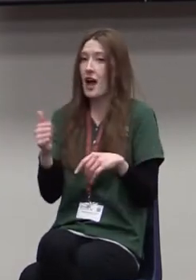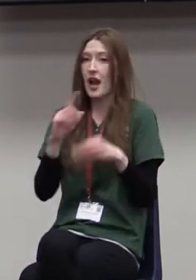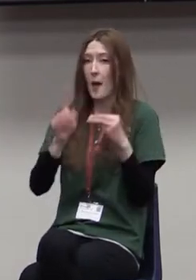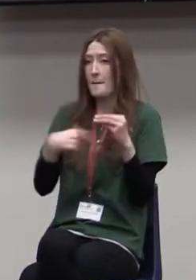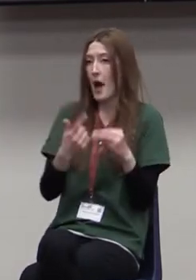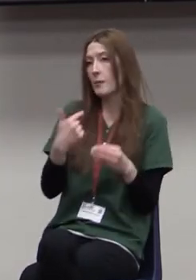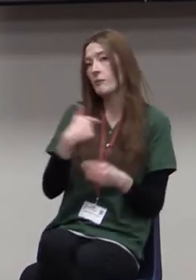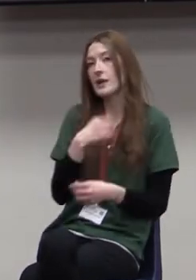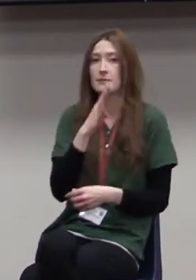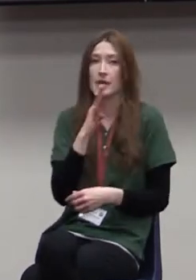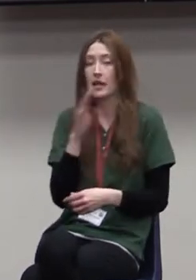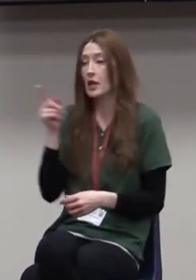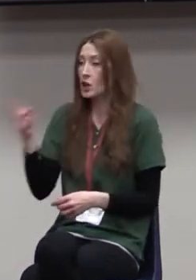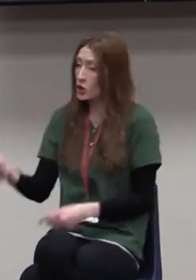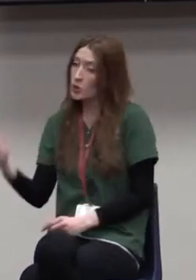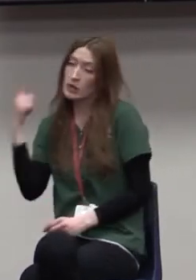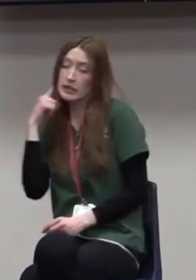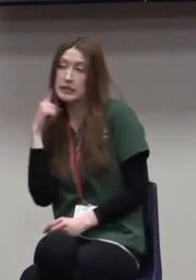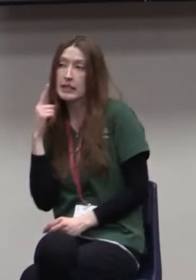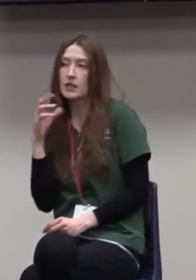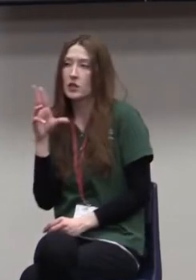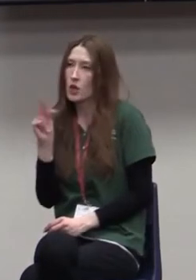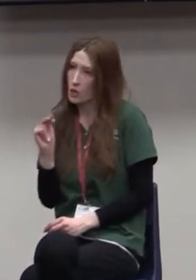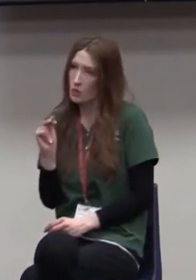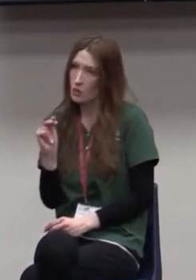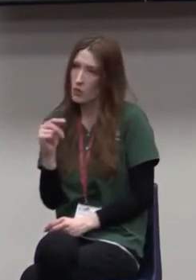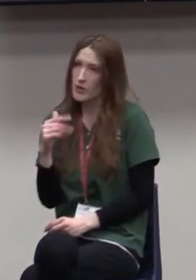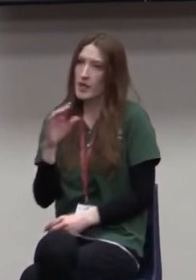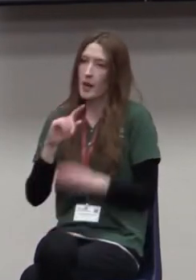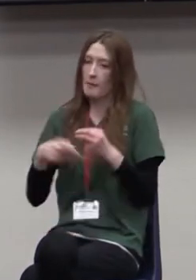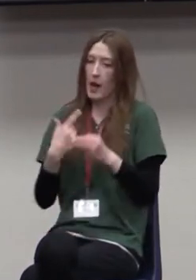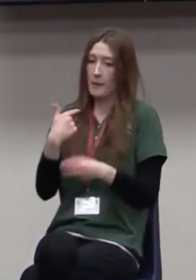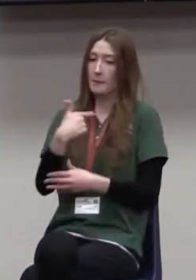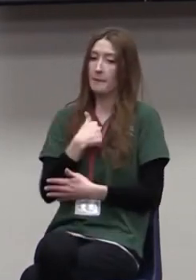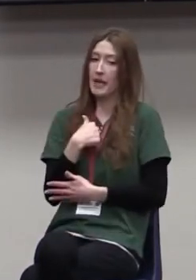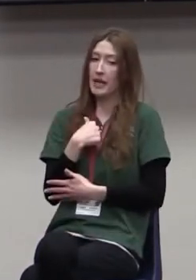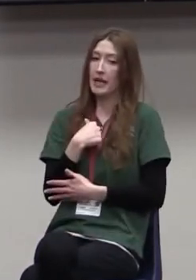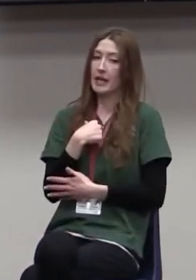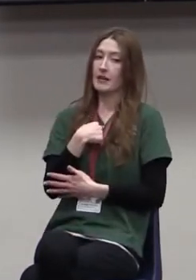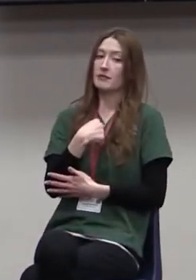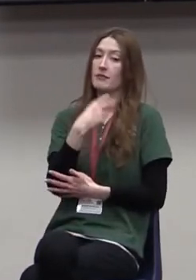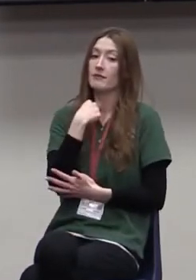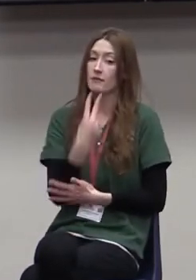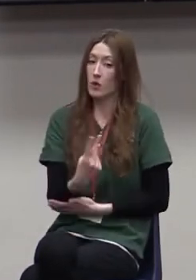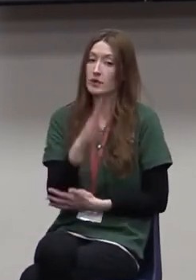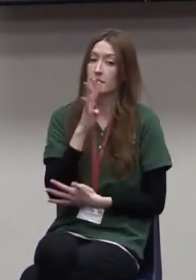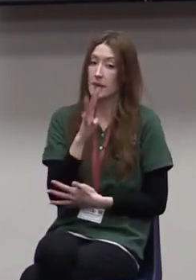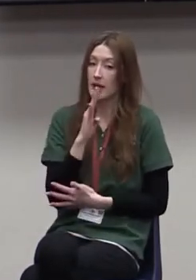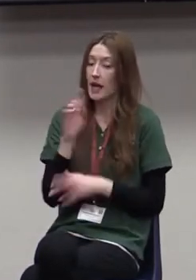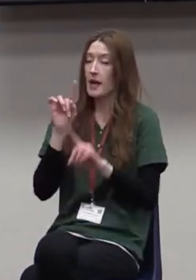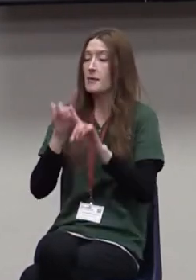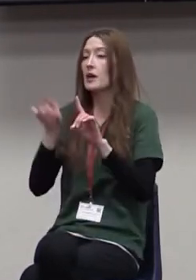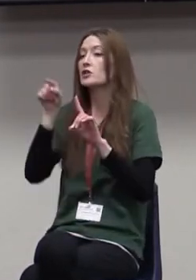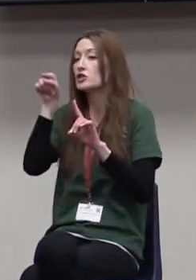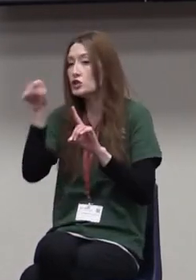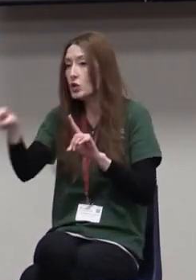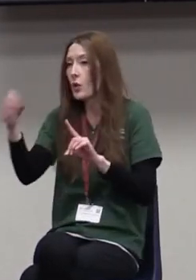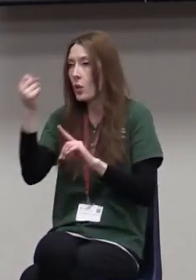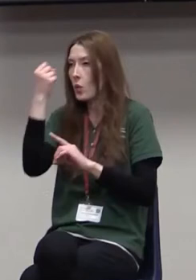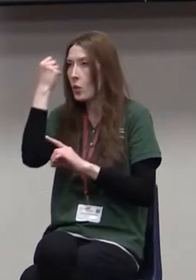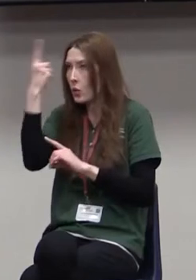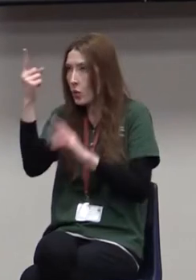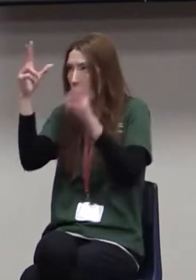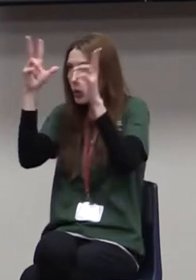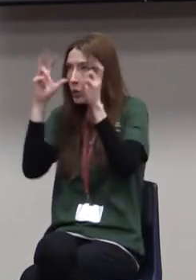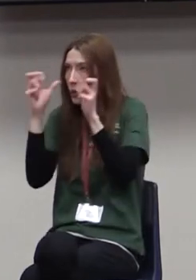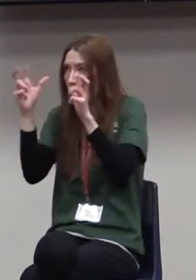understanding what I'm trying to communicate. I like to say there are six messages that take place every